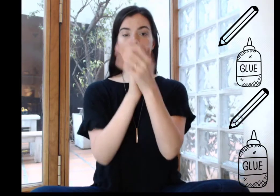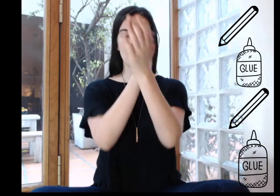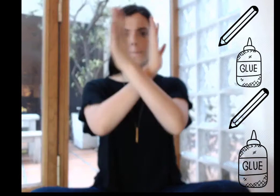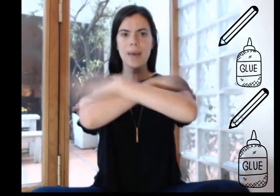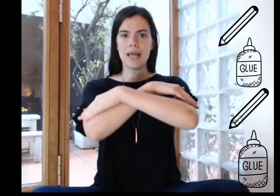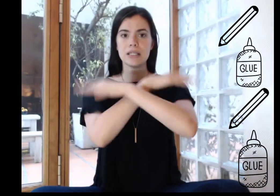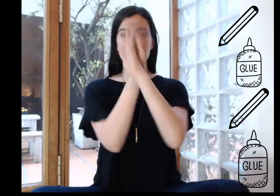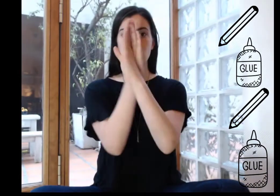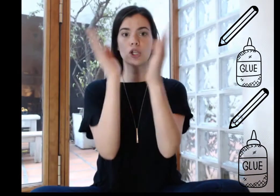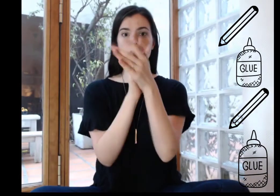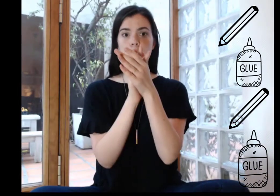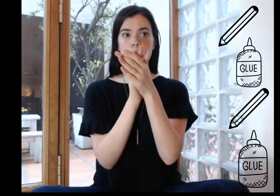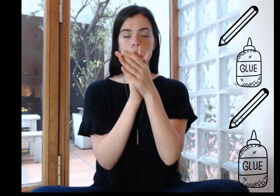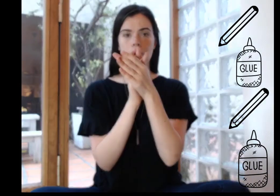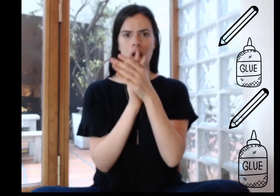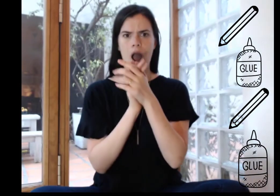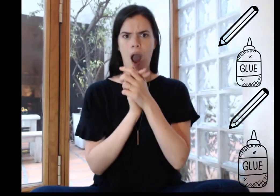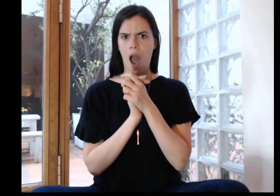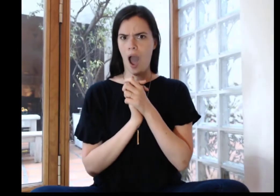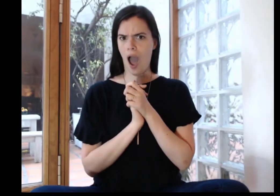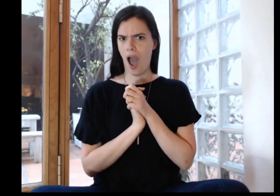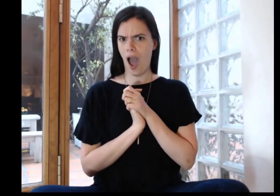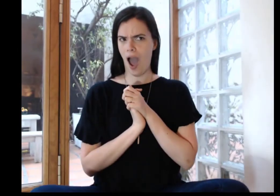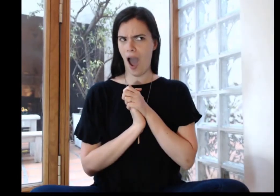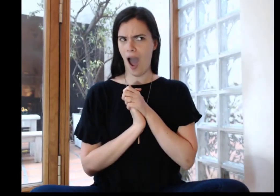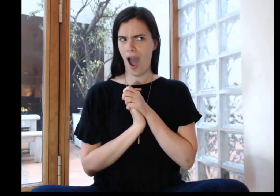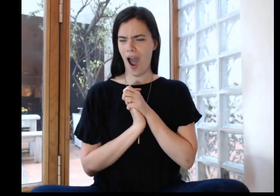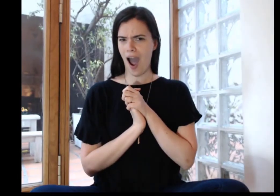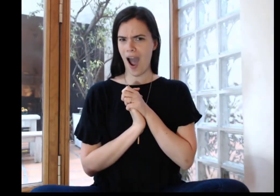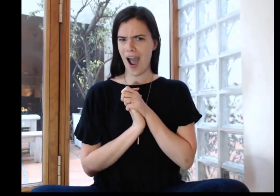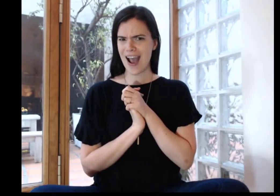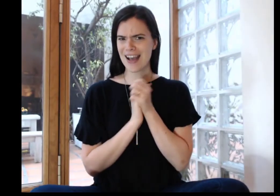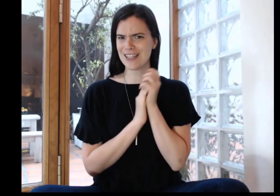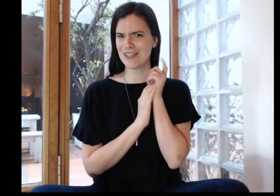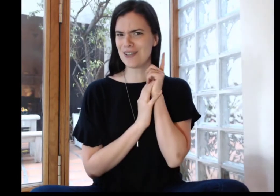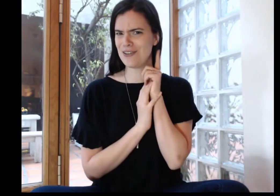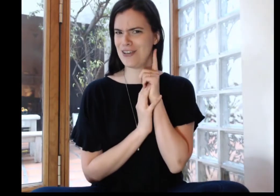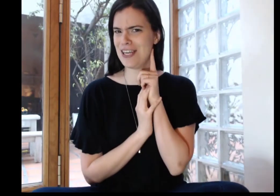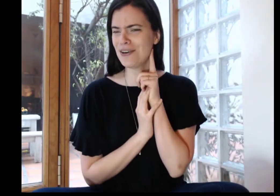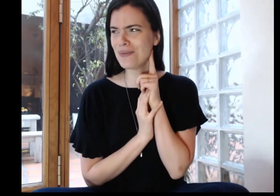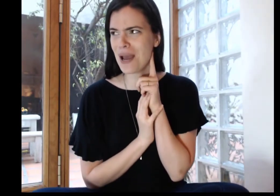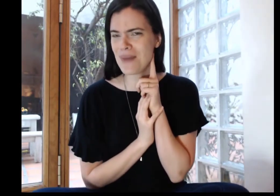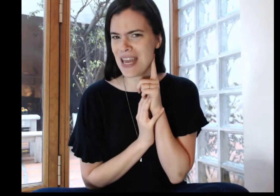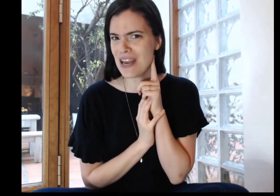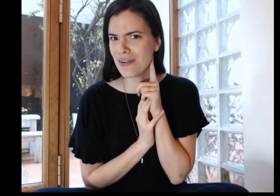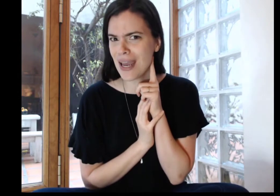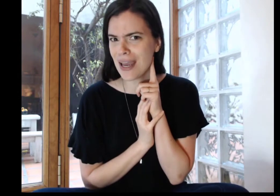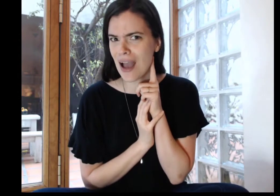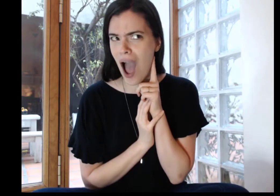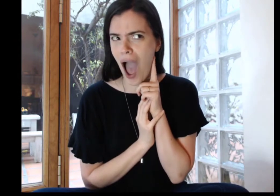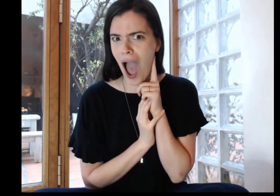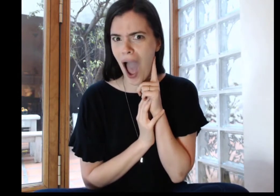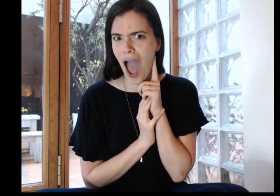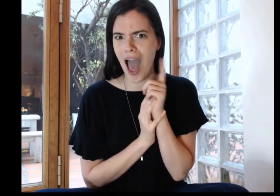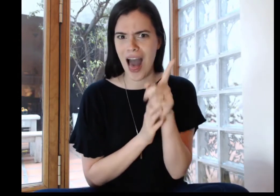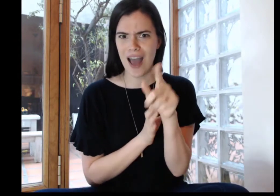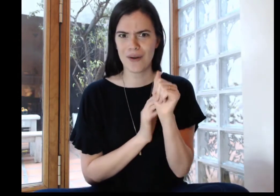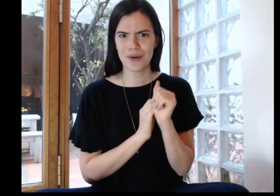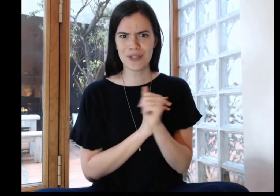you hear what i'm hearing one more